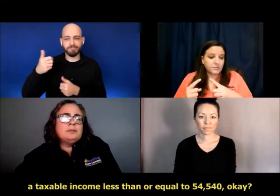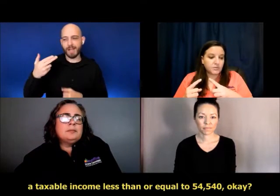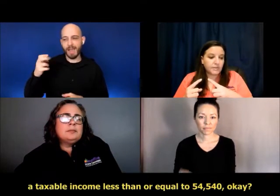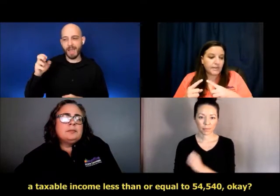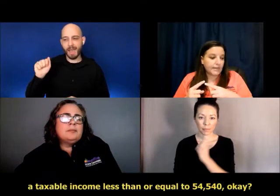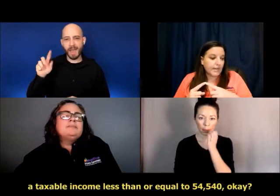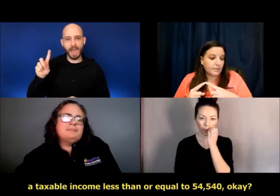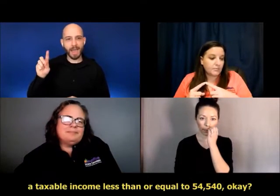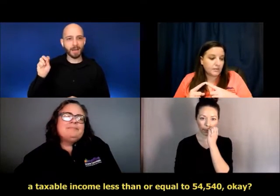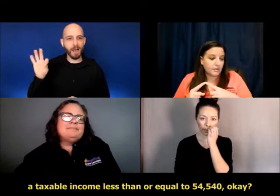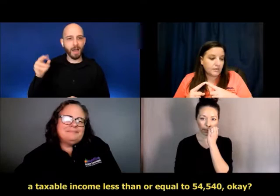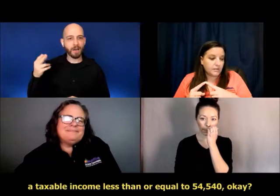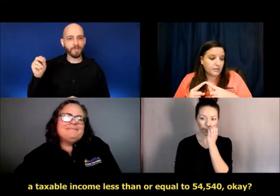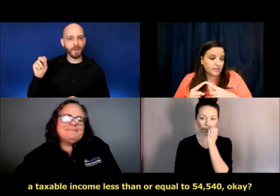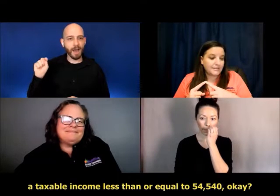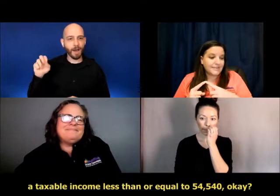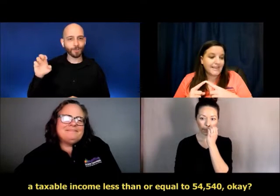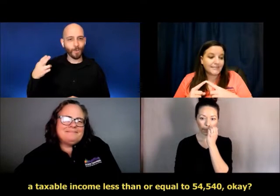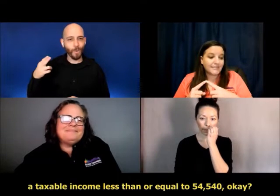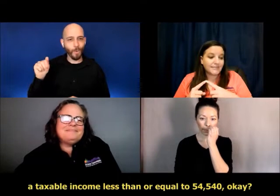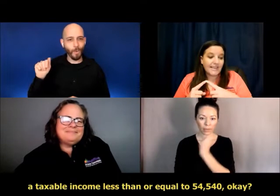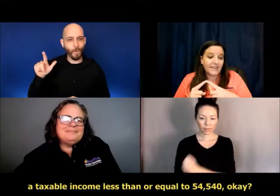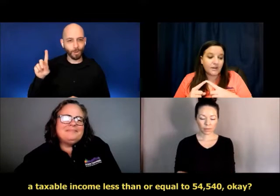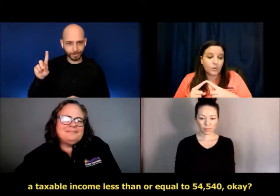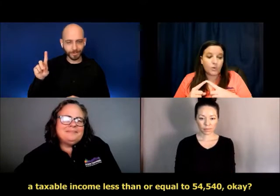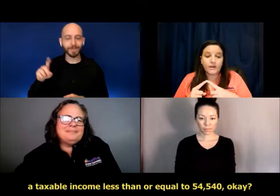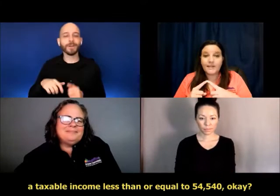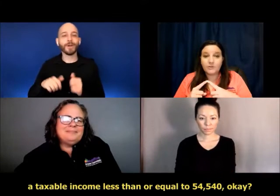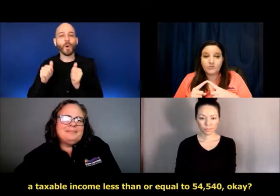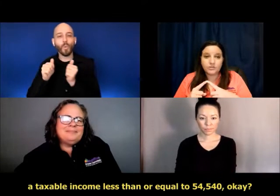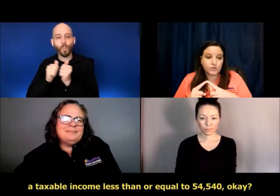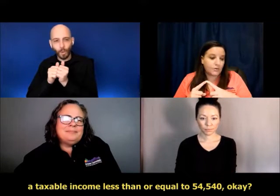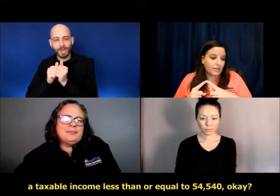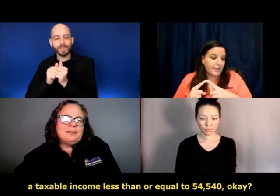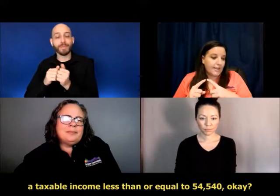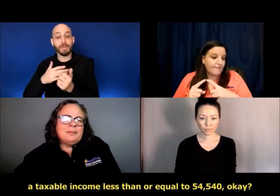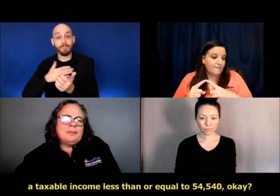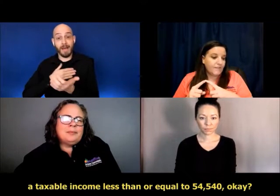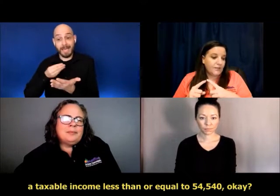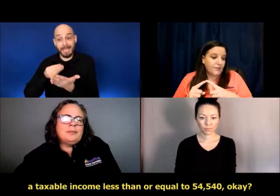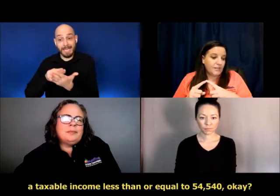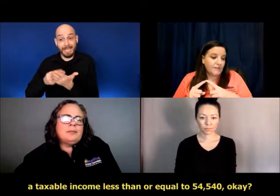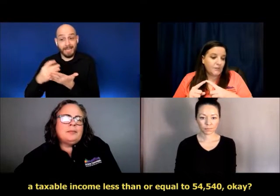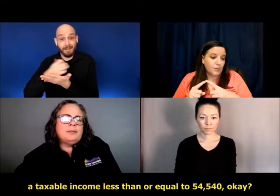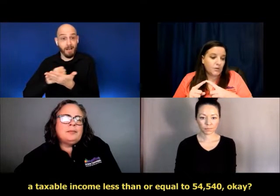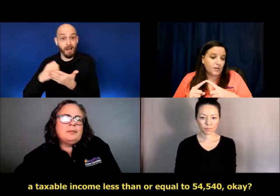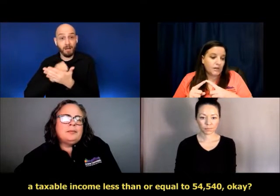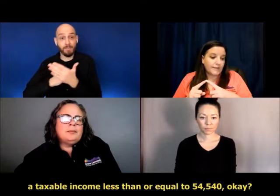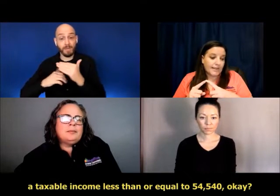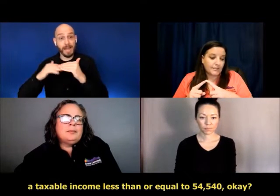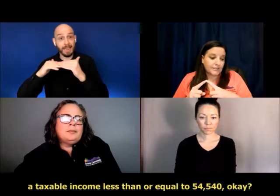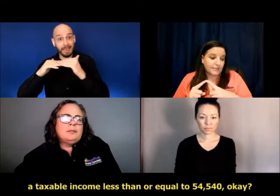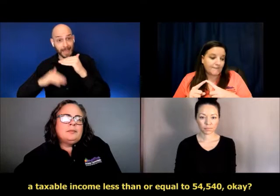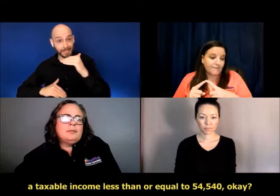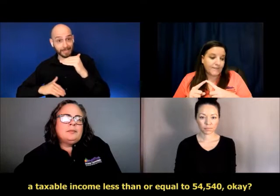taxable income less than or equal to $54